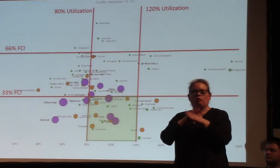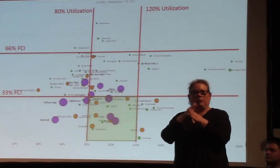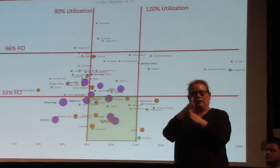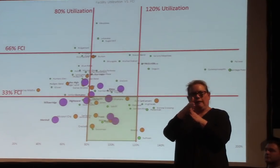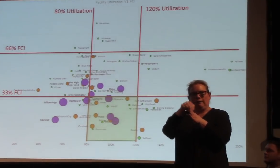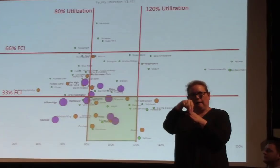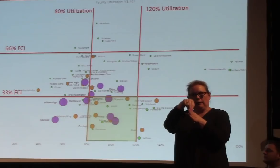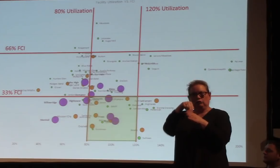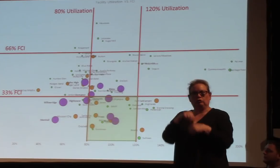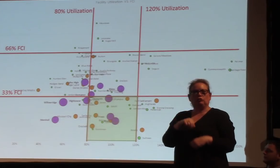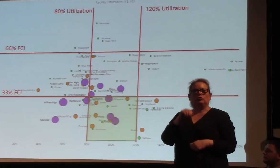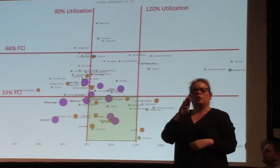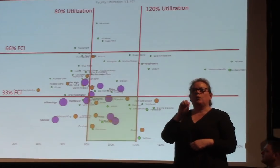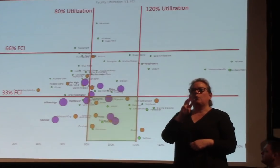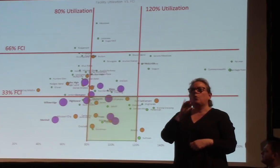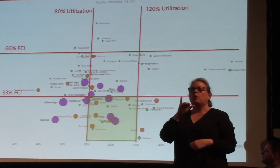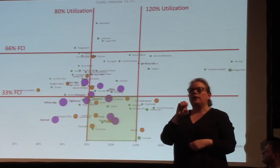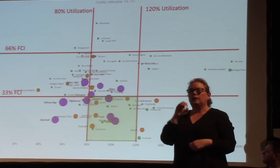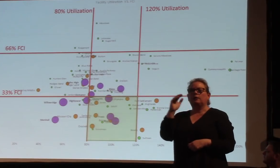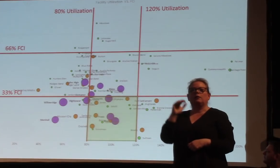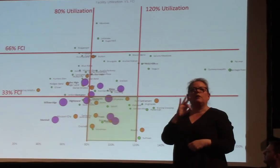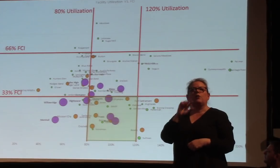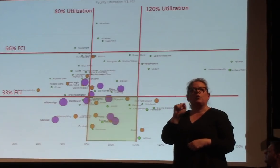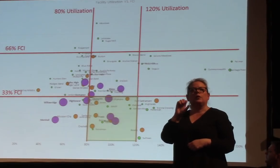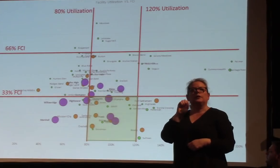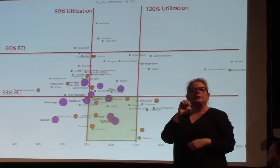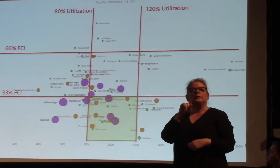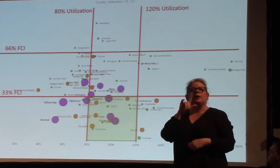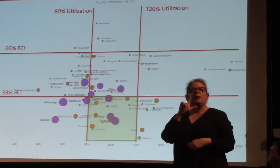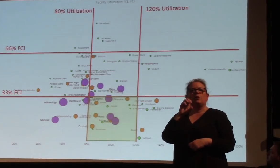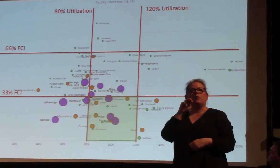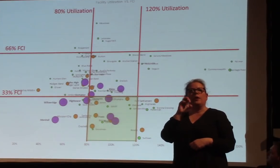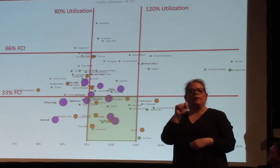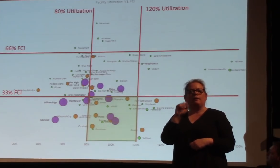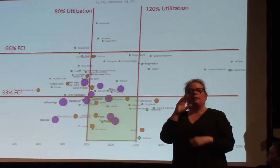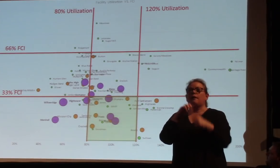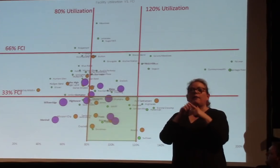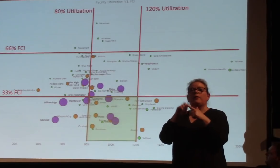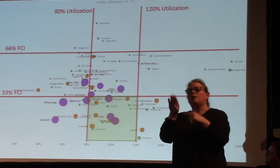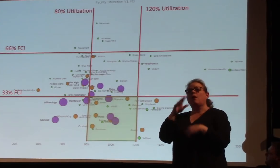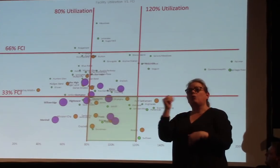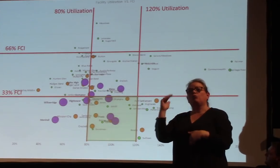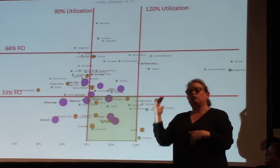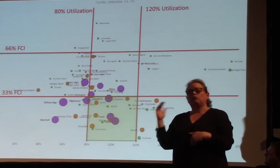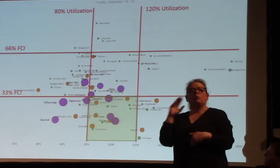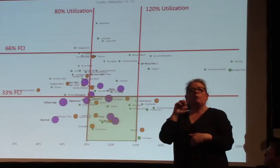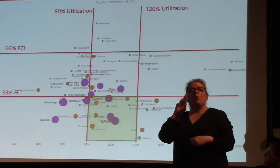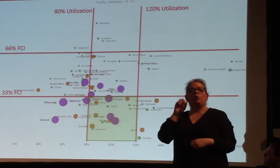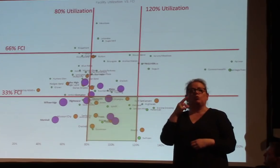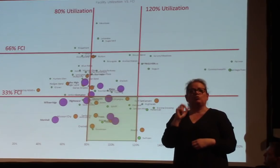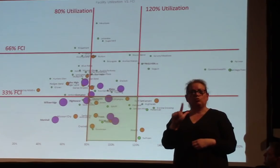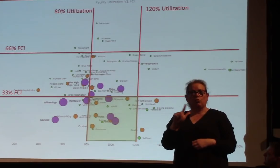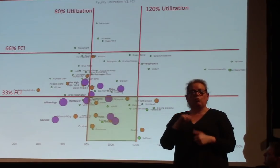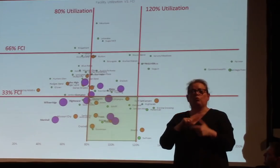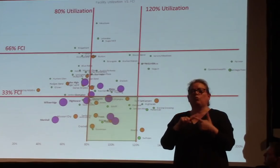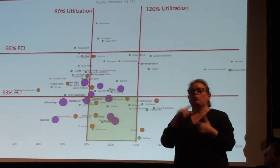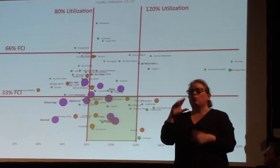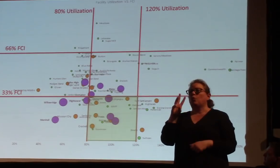Bowie, Fort Settlement. And then on the other end of the threshold, we have Marshall, Willow Ridge, Quail Valley is over here. But remember,